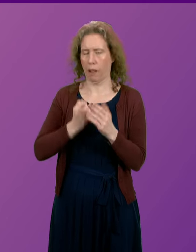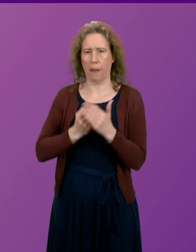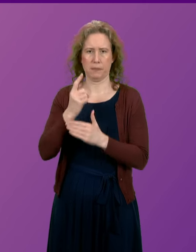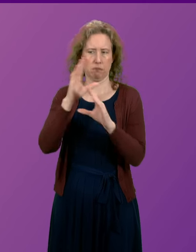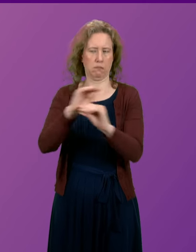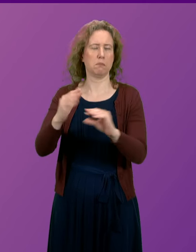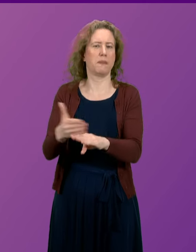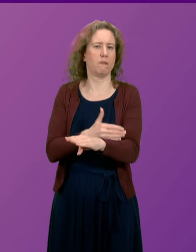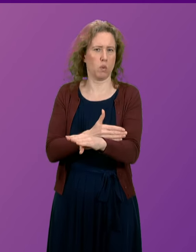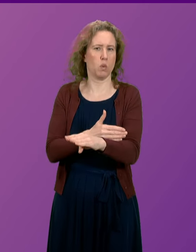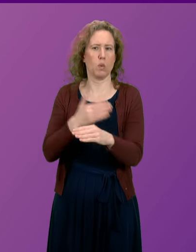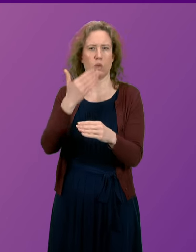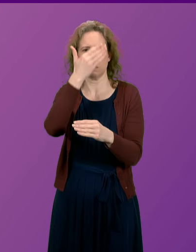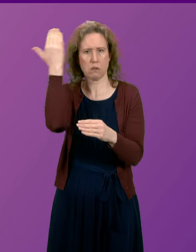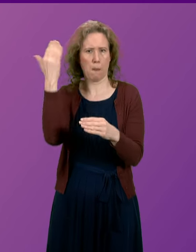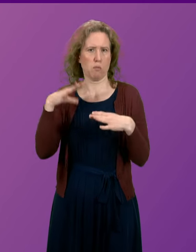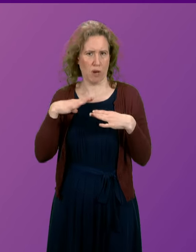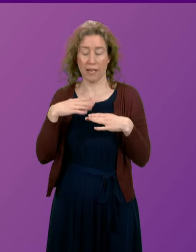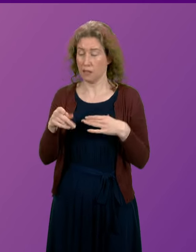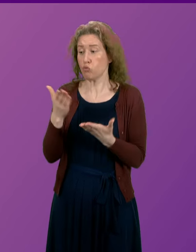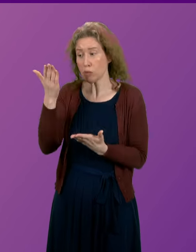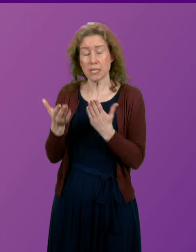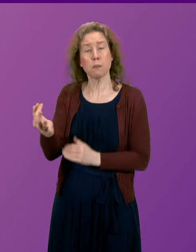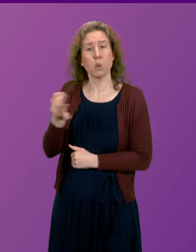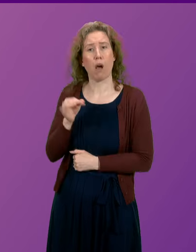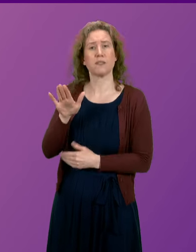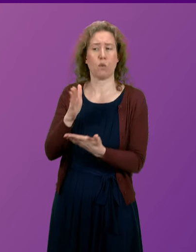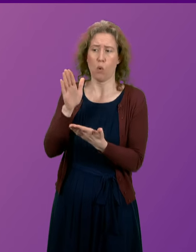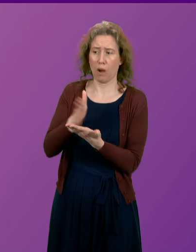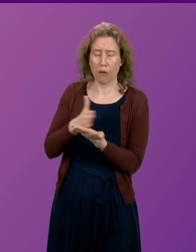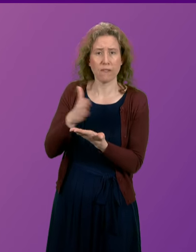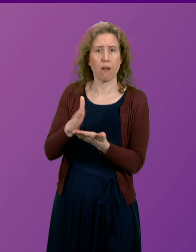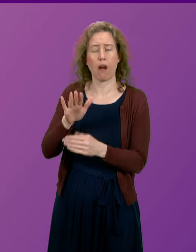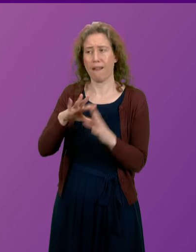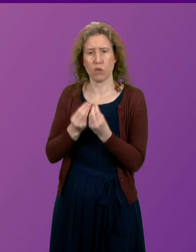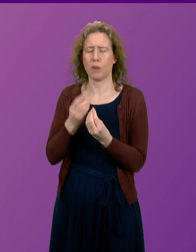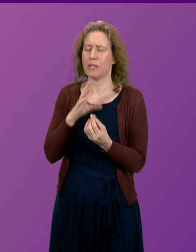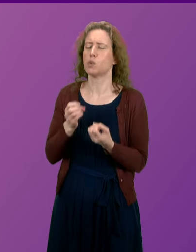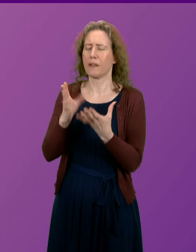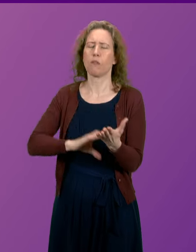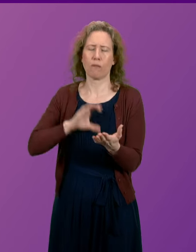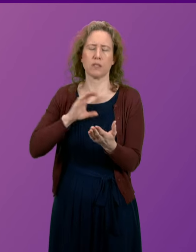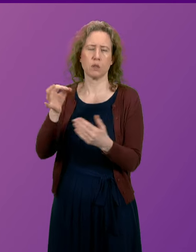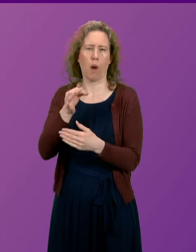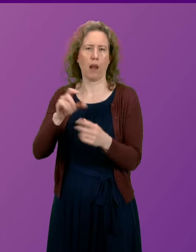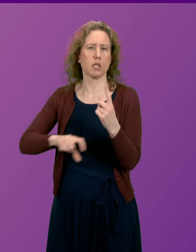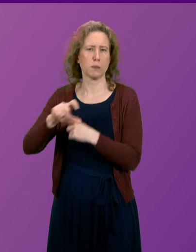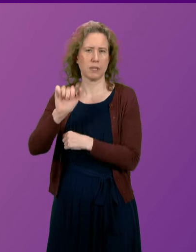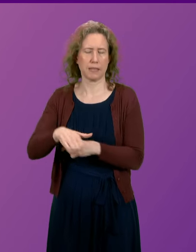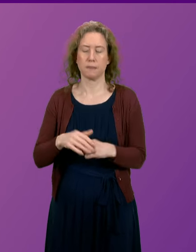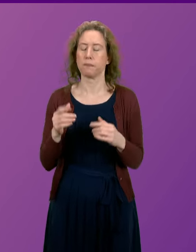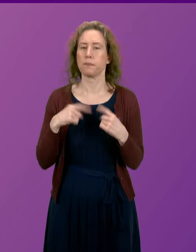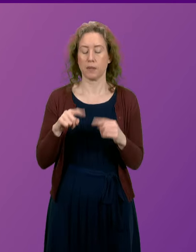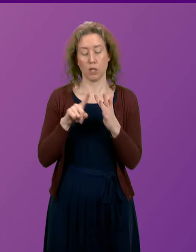which will provide the clarity that Katie Clarke reasonably asks for and which will give certainty to Island communities at that period. Jackie